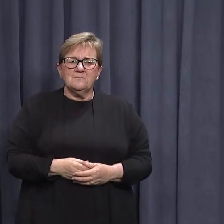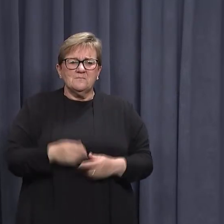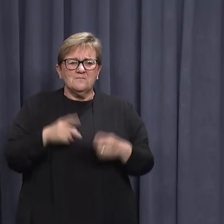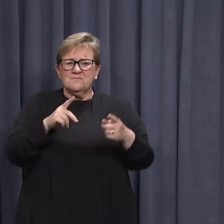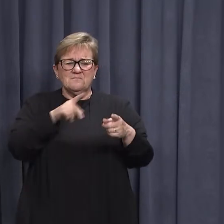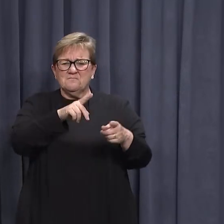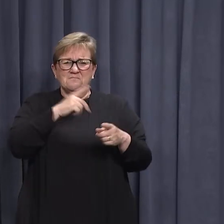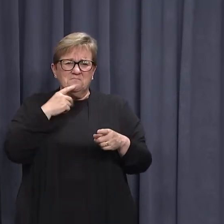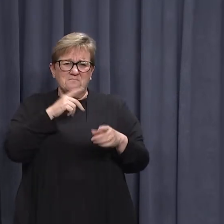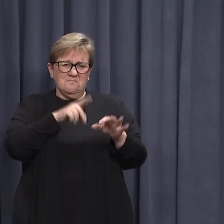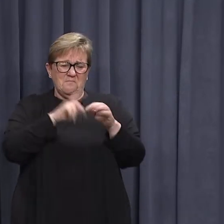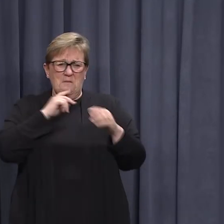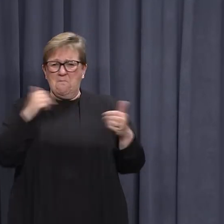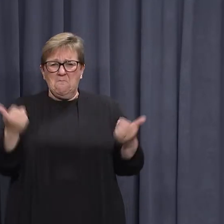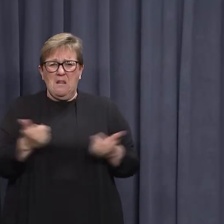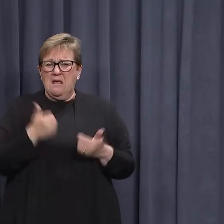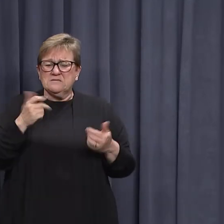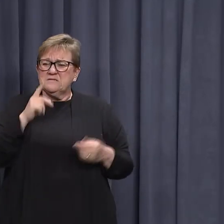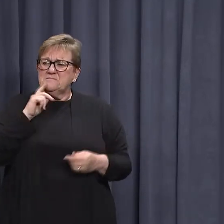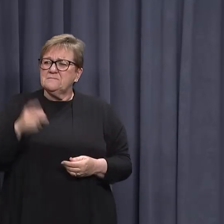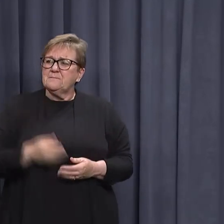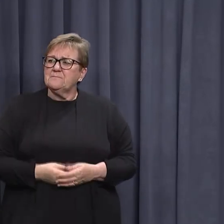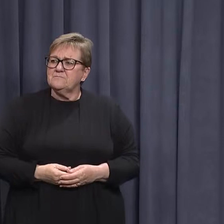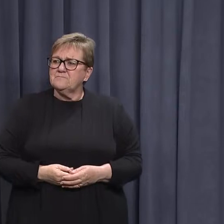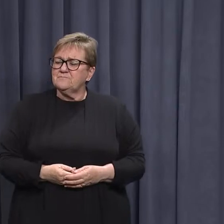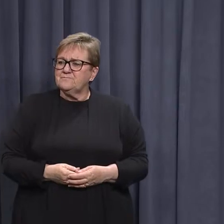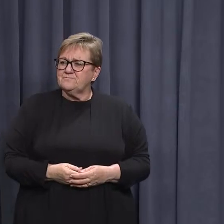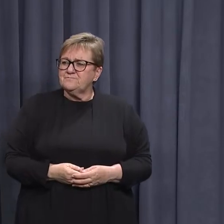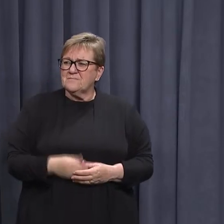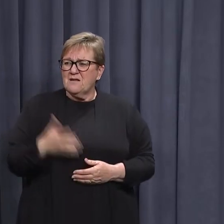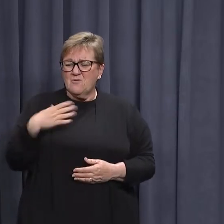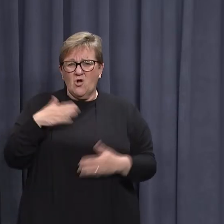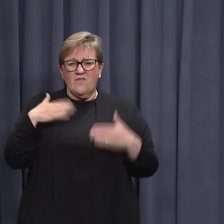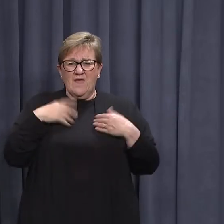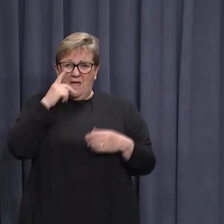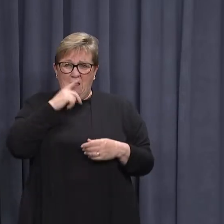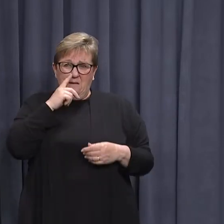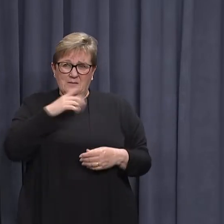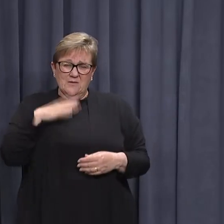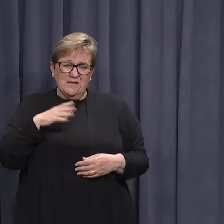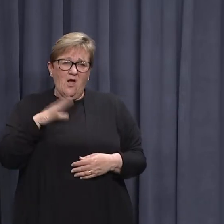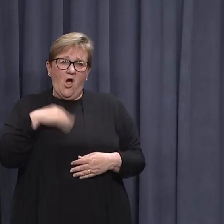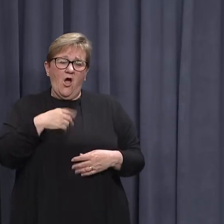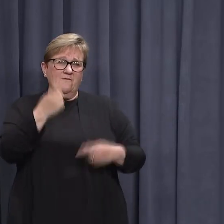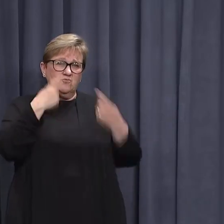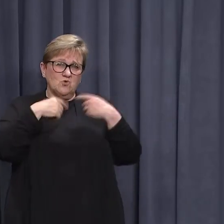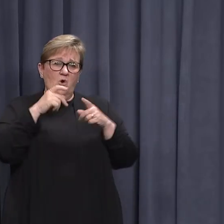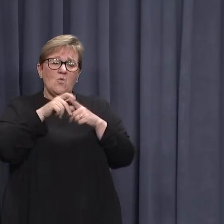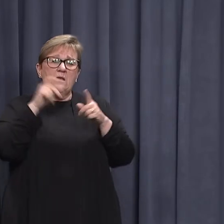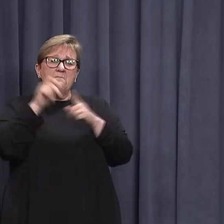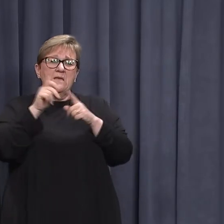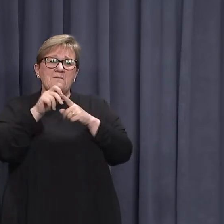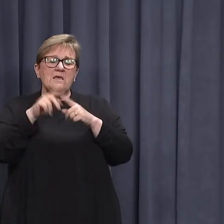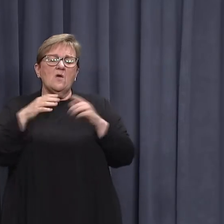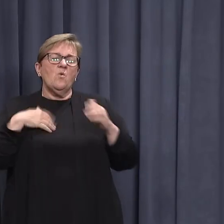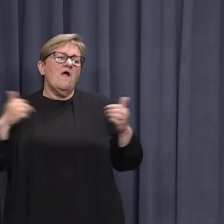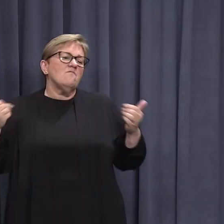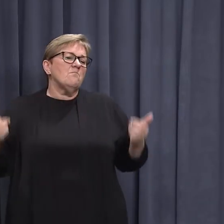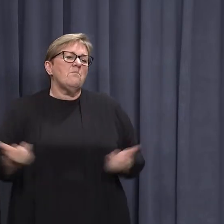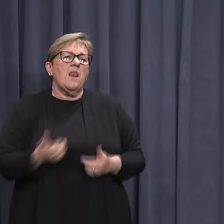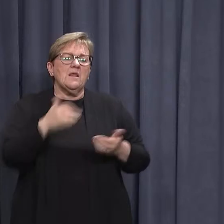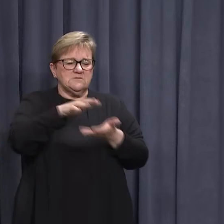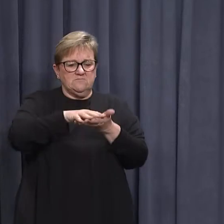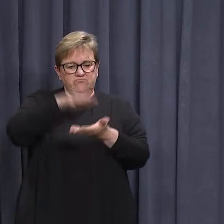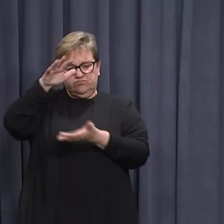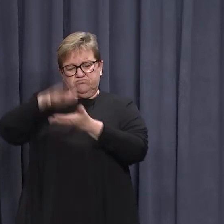not using them all up when our health workers should be treated? So I'm advised in terms of PPE. We have plenty of stock